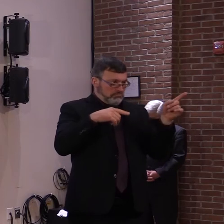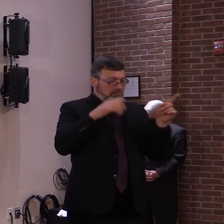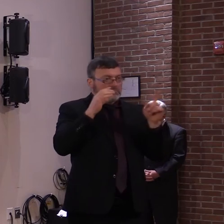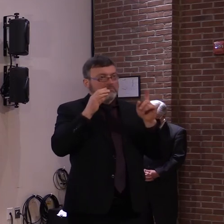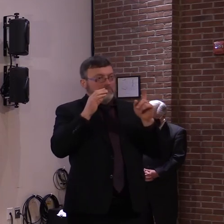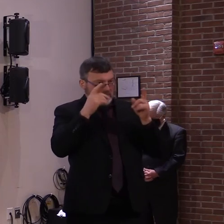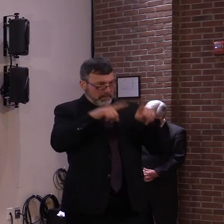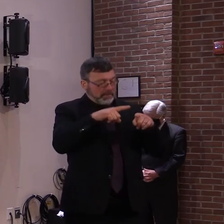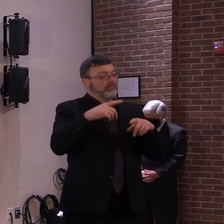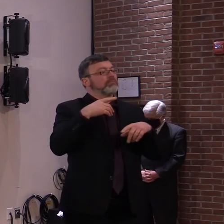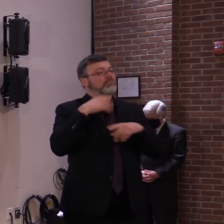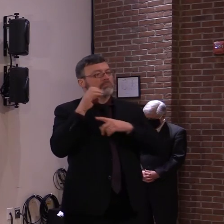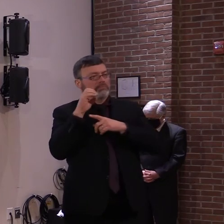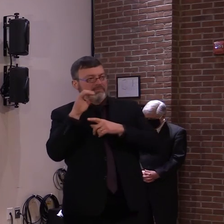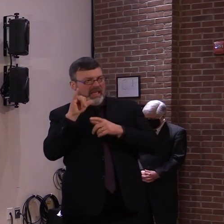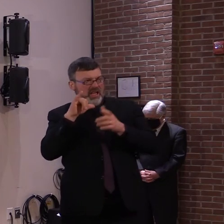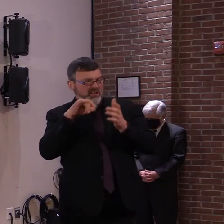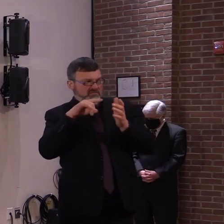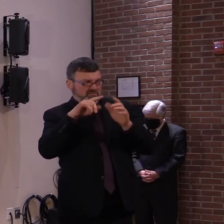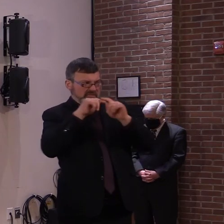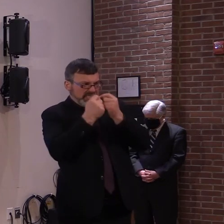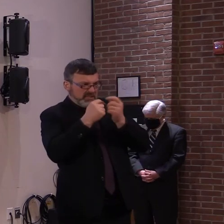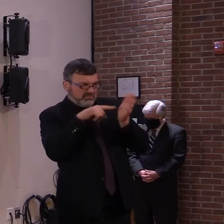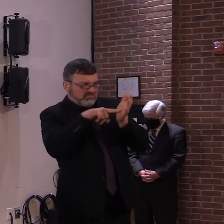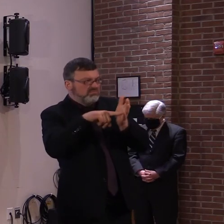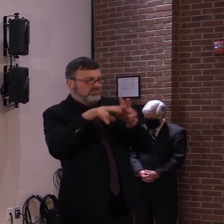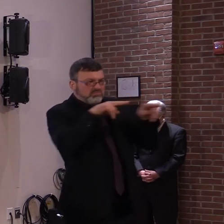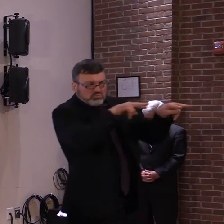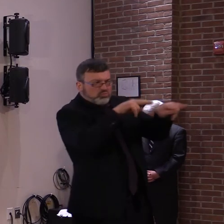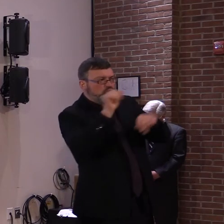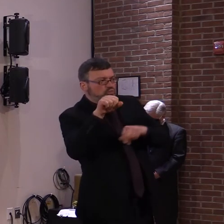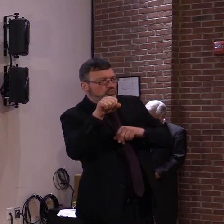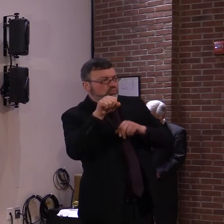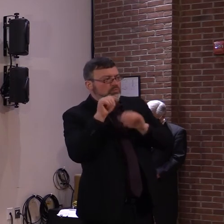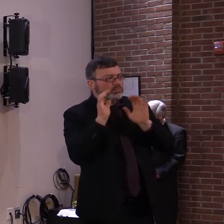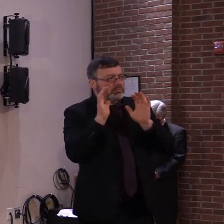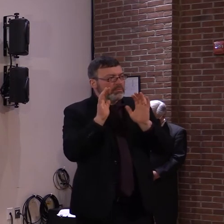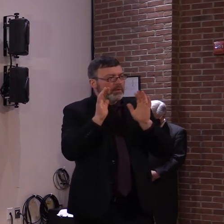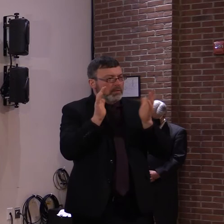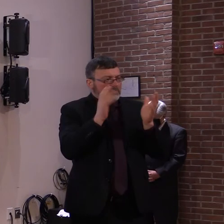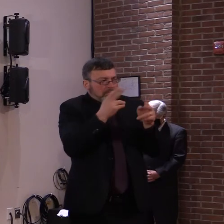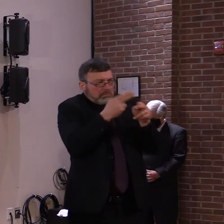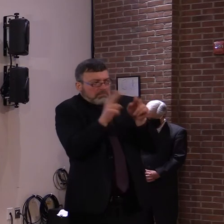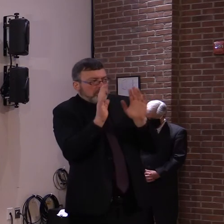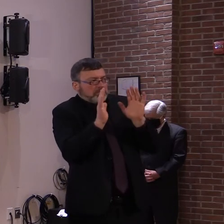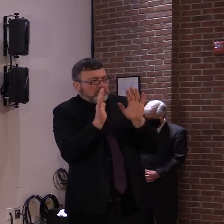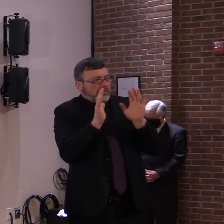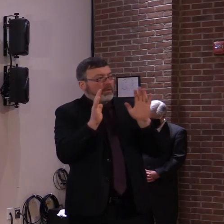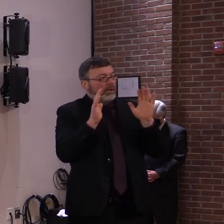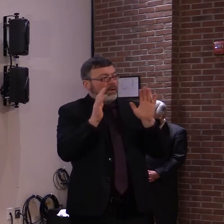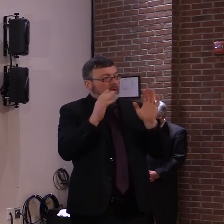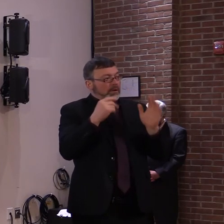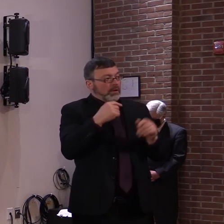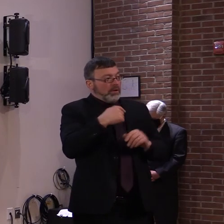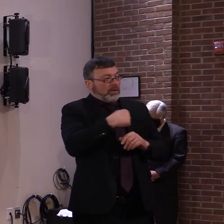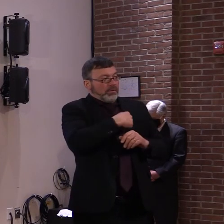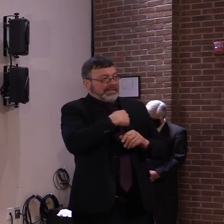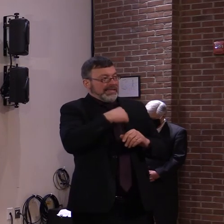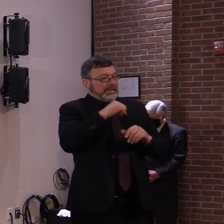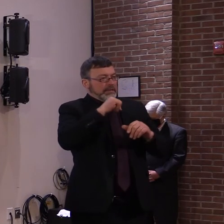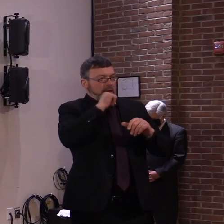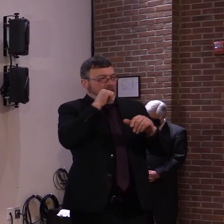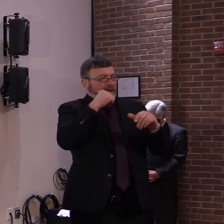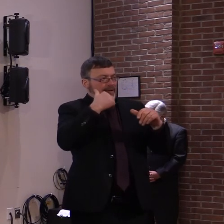the outbreaks that happened there. Sure. And so, you know, we don't have any plans at the moment to specifically